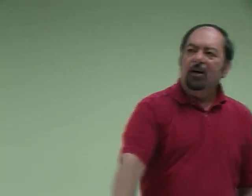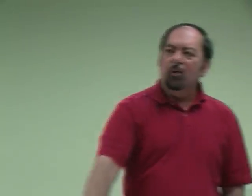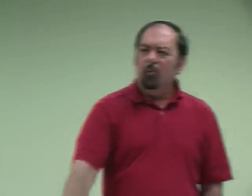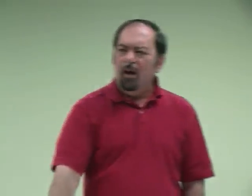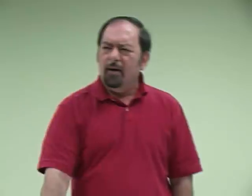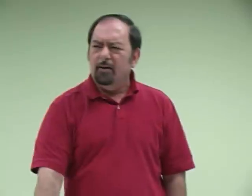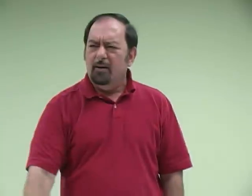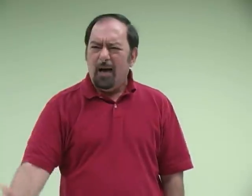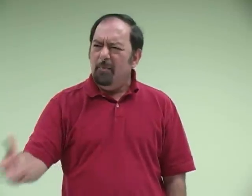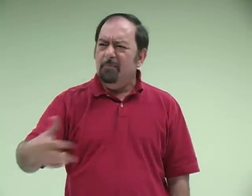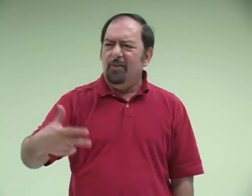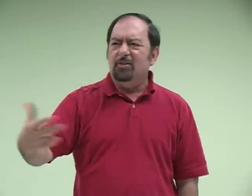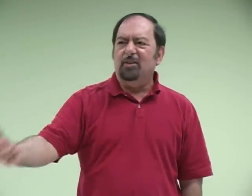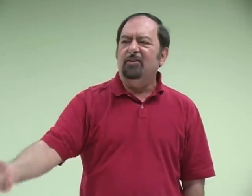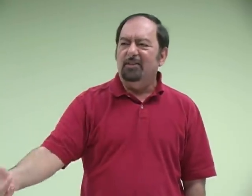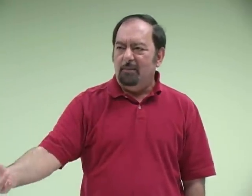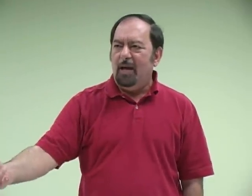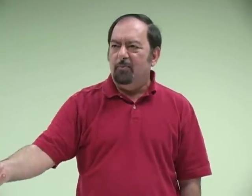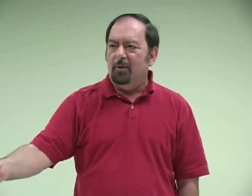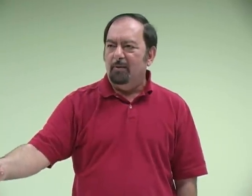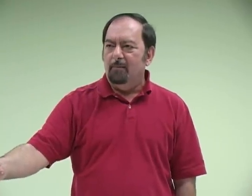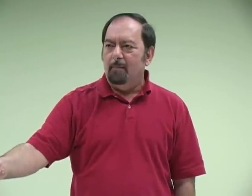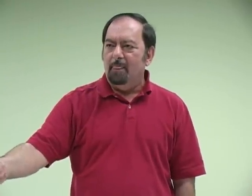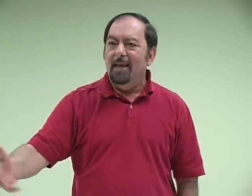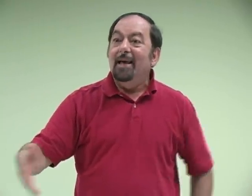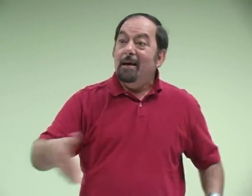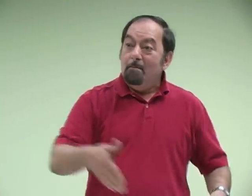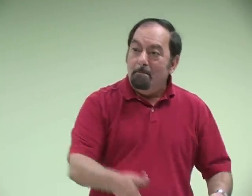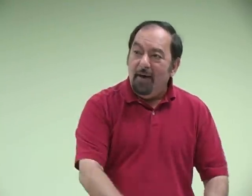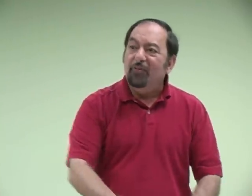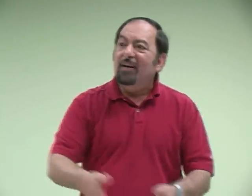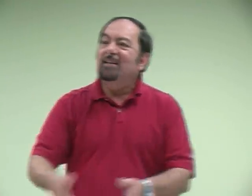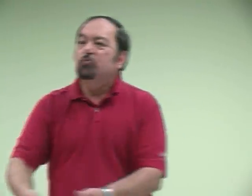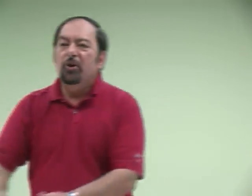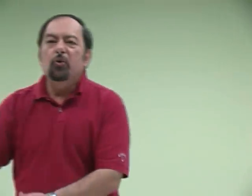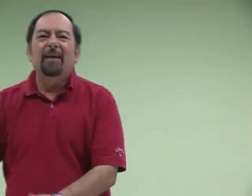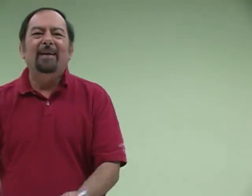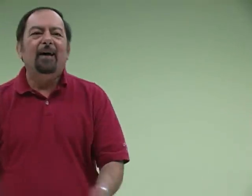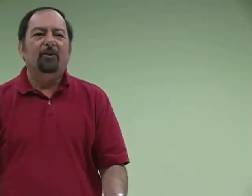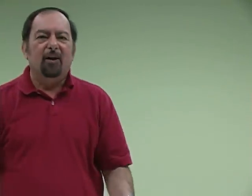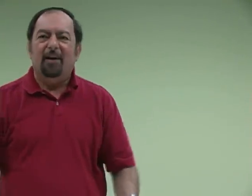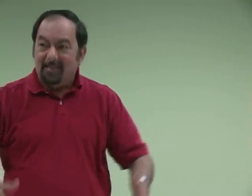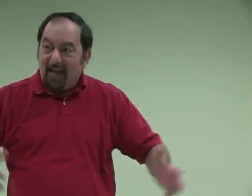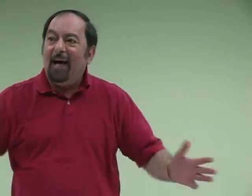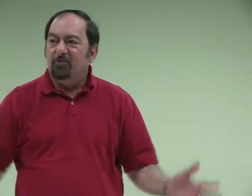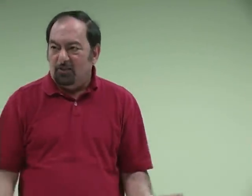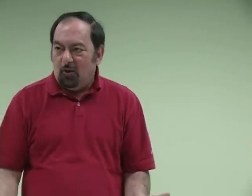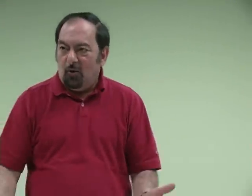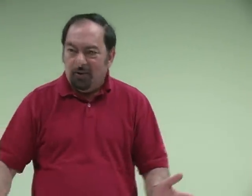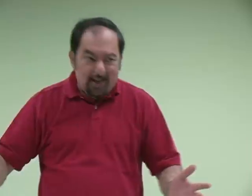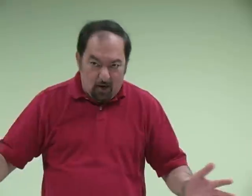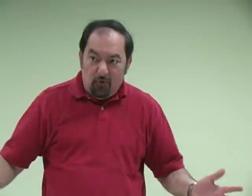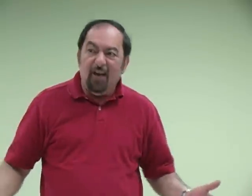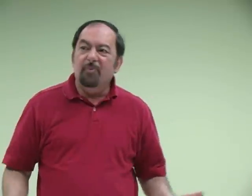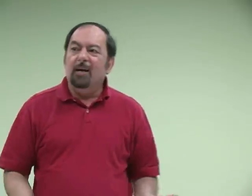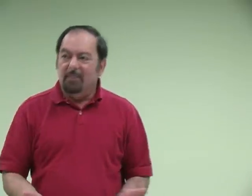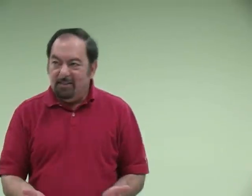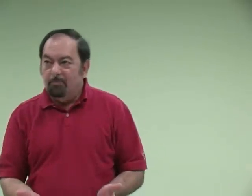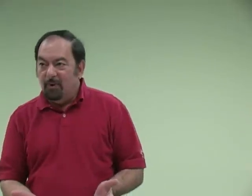Haran. How many Bethels are there in the Bible? Bethel is where you encounter God. It's the house of the Lord. And we have become the temple